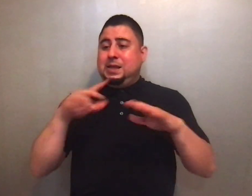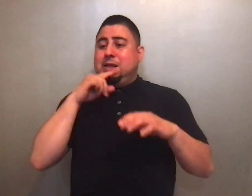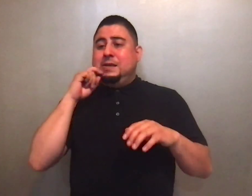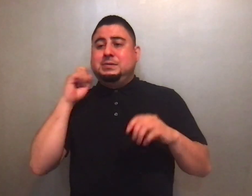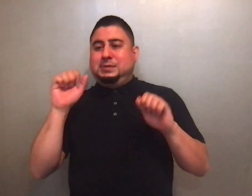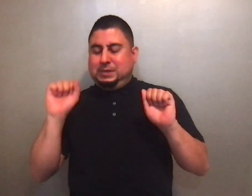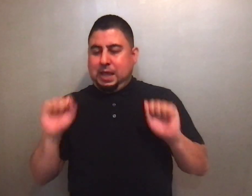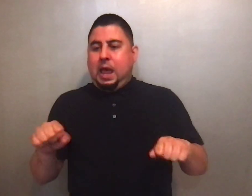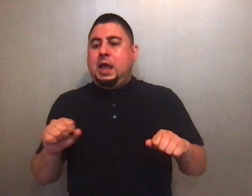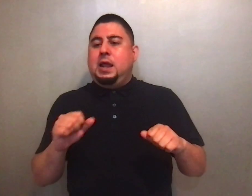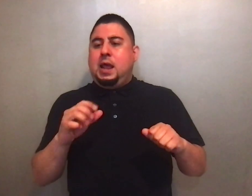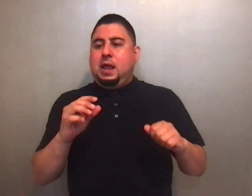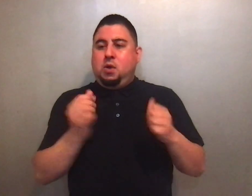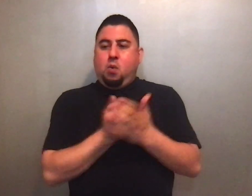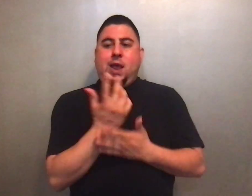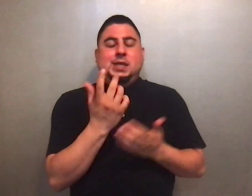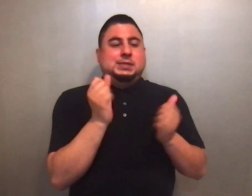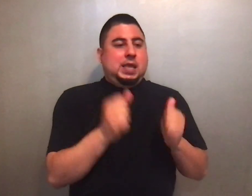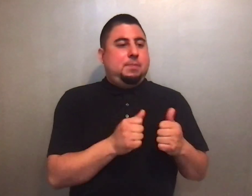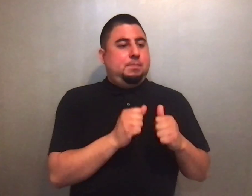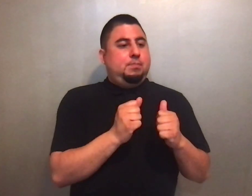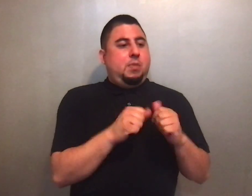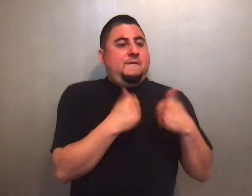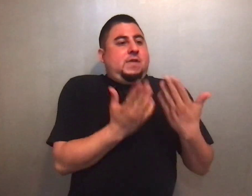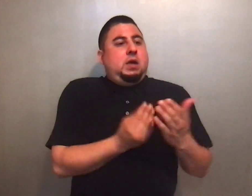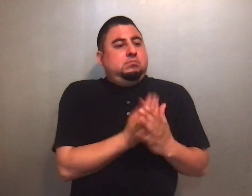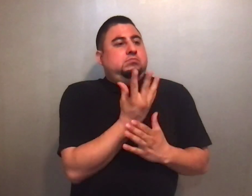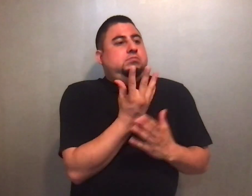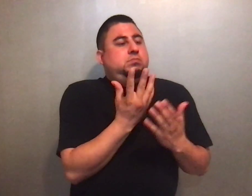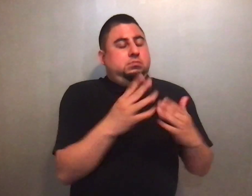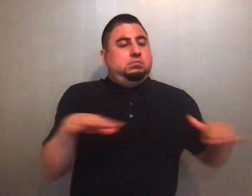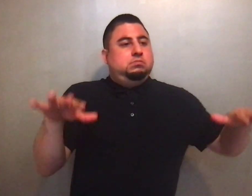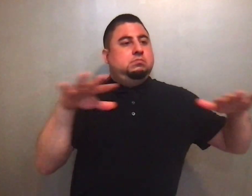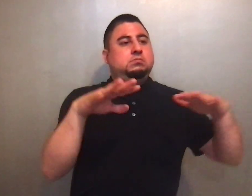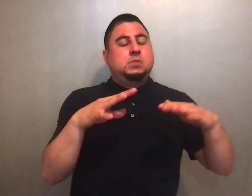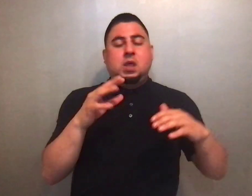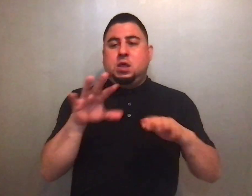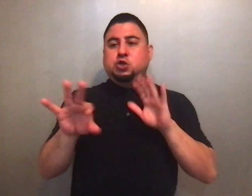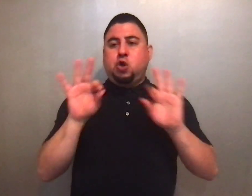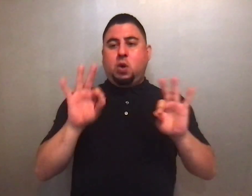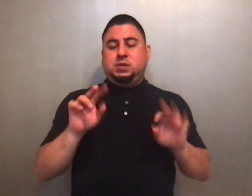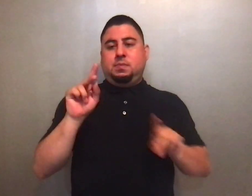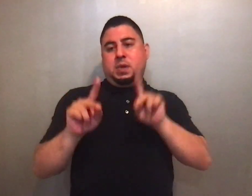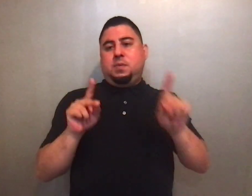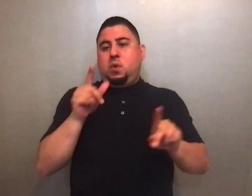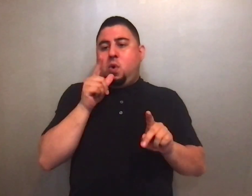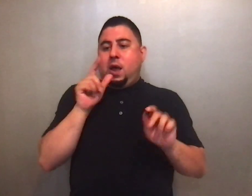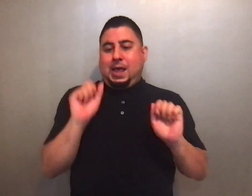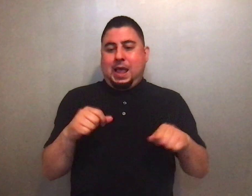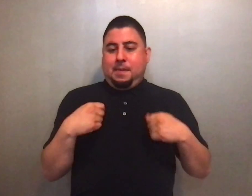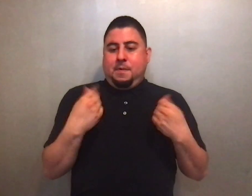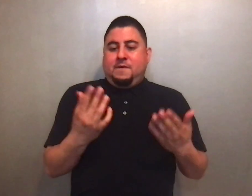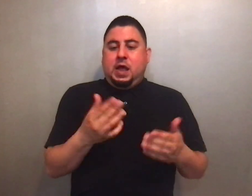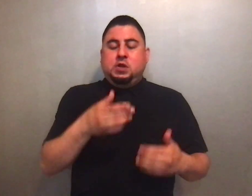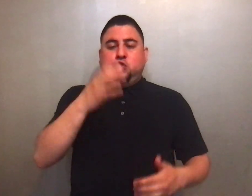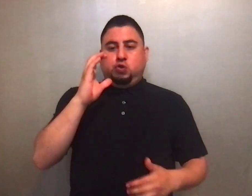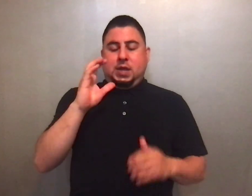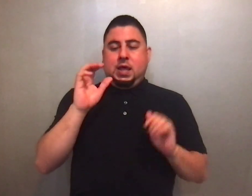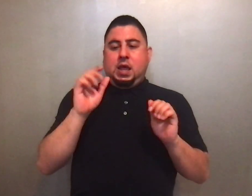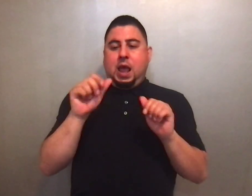for my chosen people to drink, the people whom I formed for myself, that they might announce